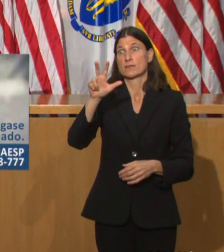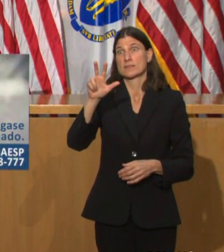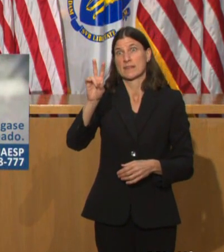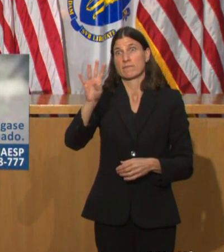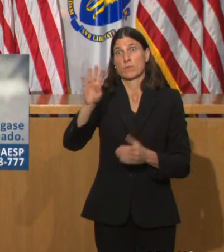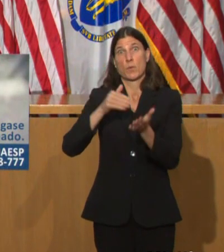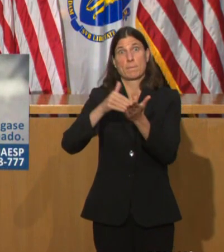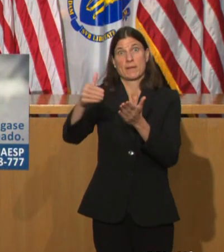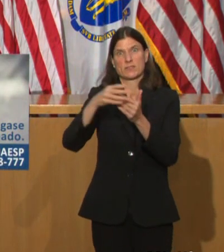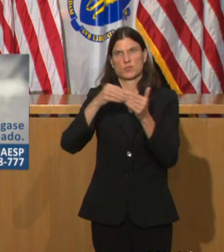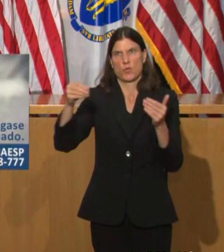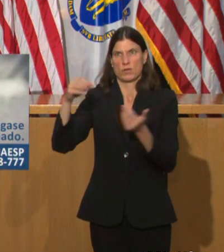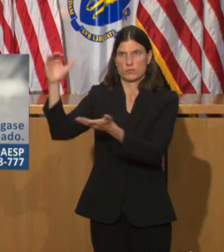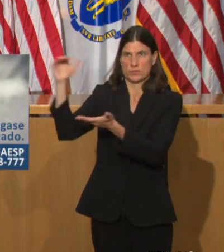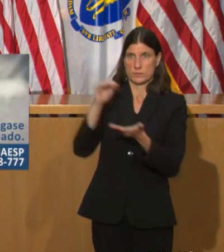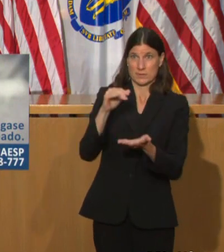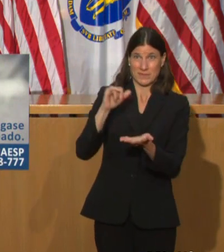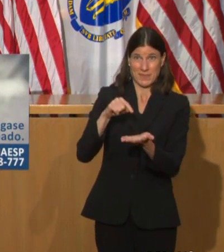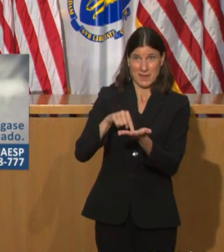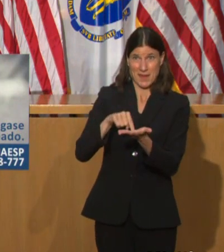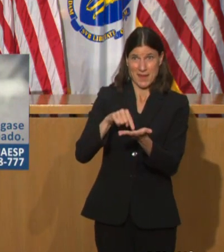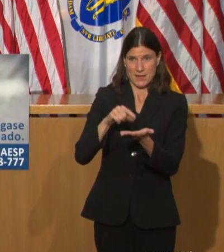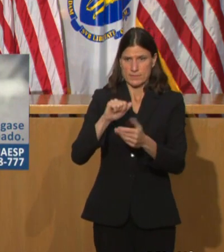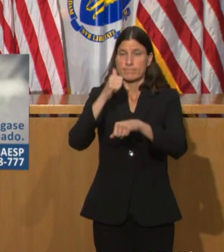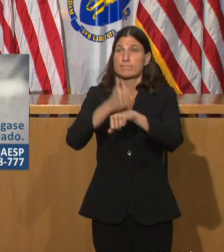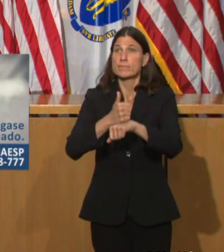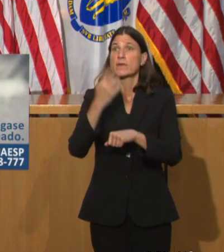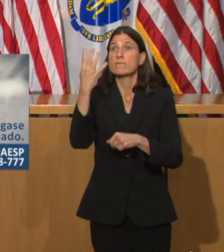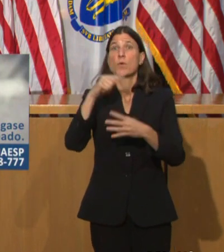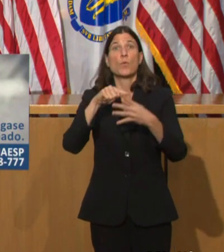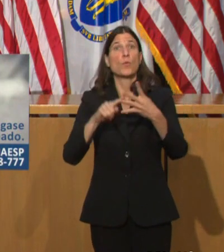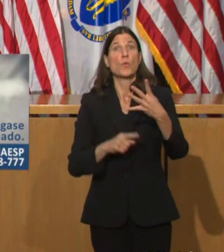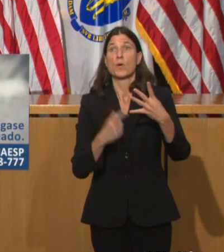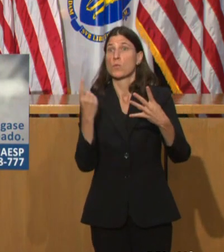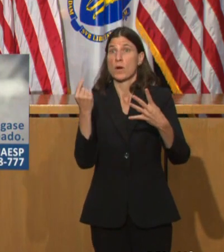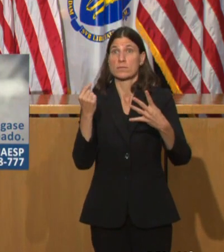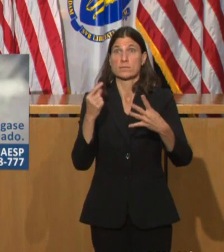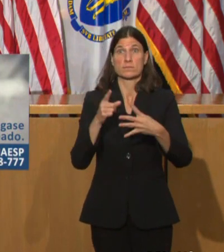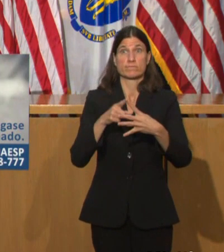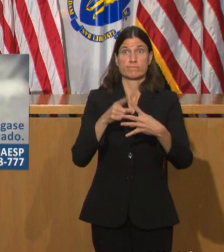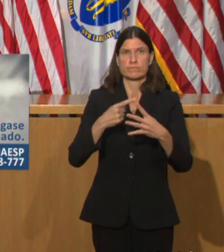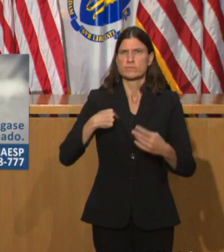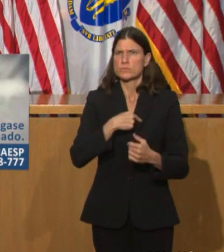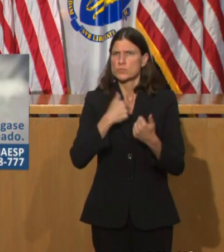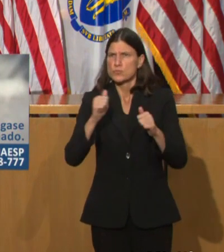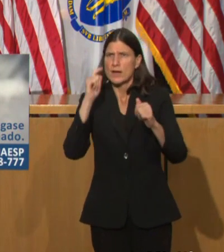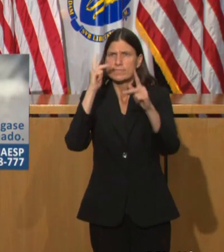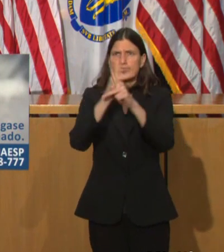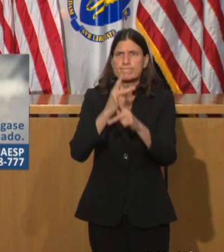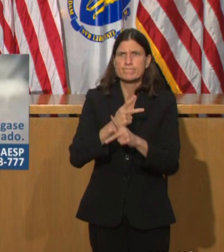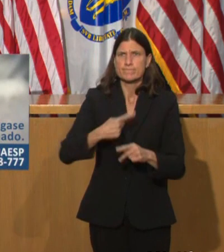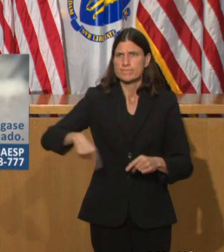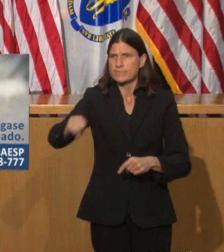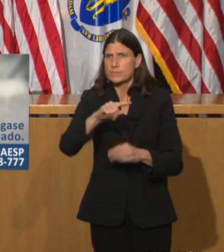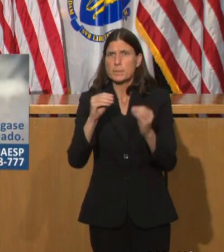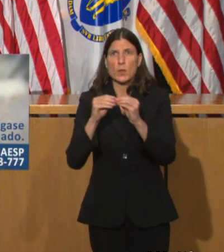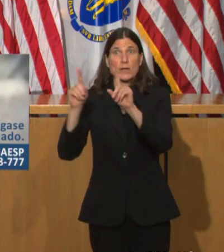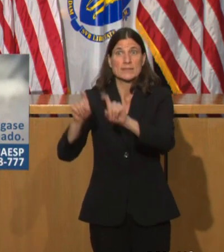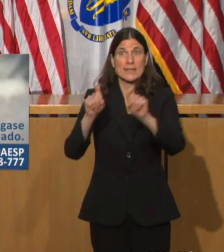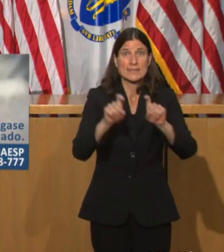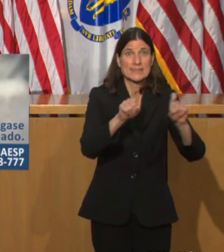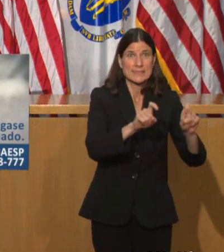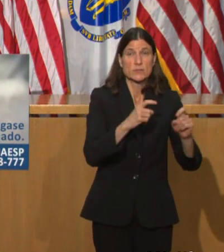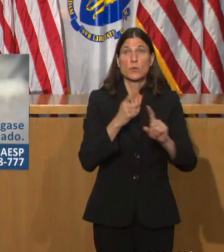of July, ensure on demand access to testing for all symptomatic individuals, their close contacts and high-risk